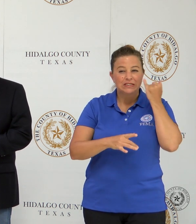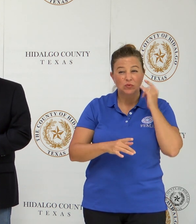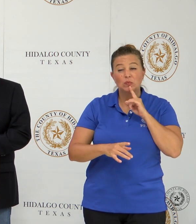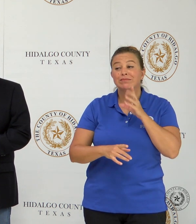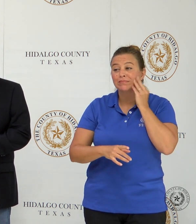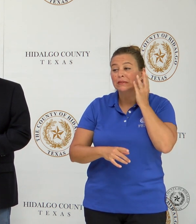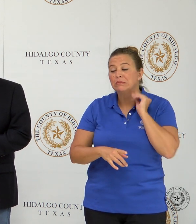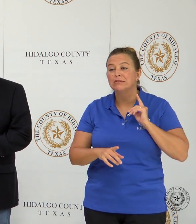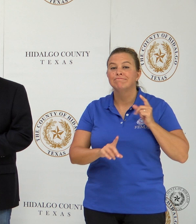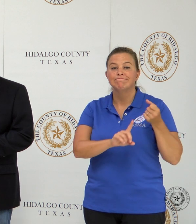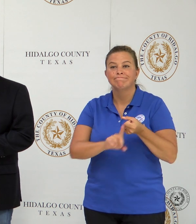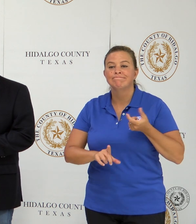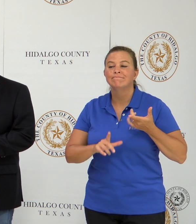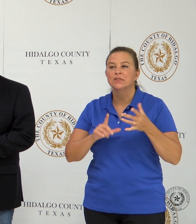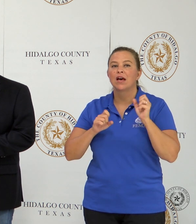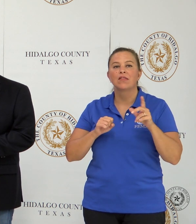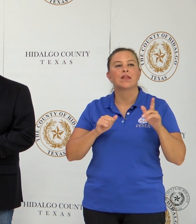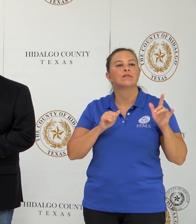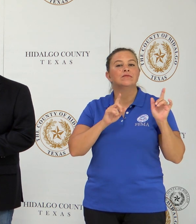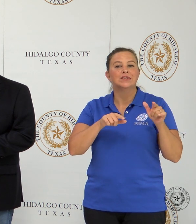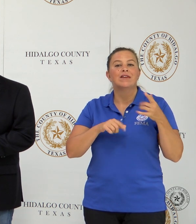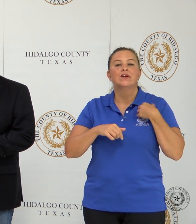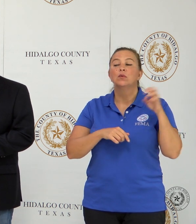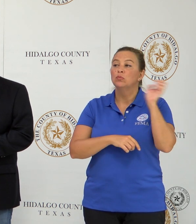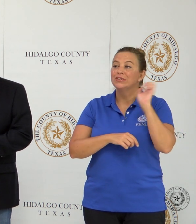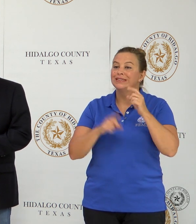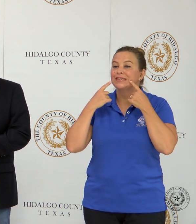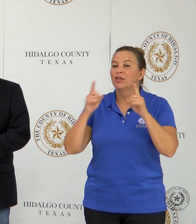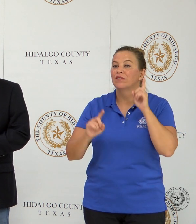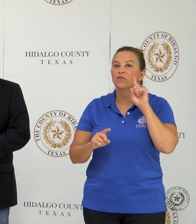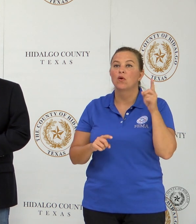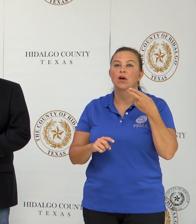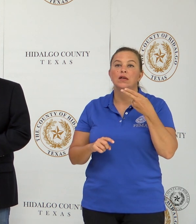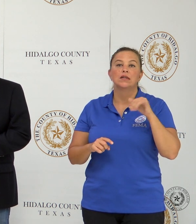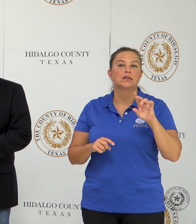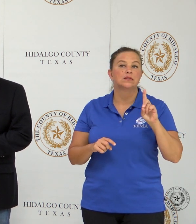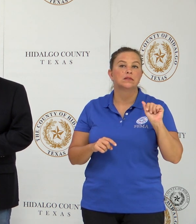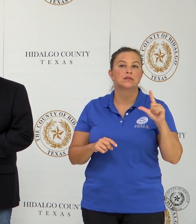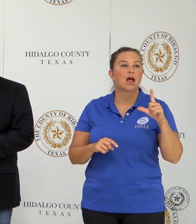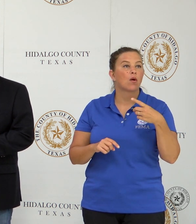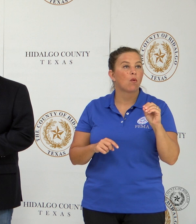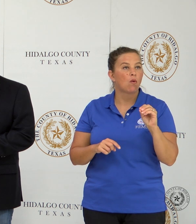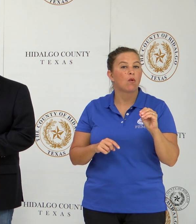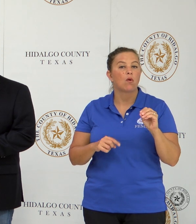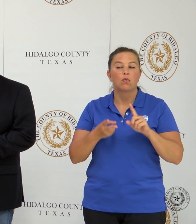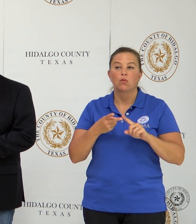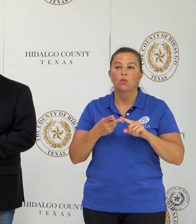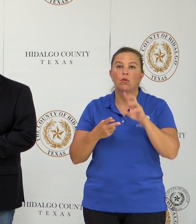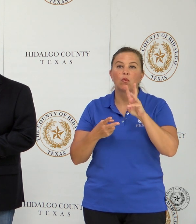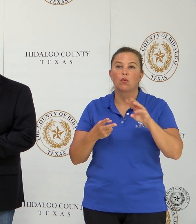federal emergency declaration that Hidalgo, Cameron, Willisie counties received on July the